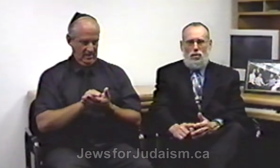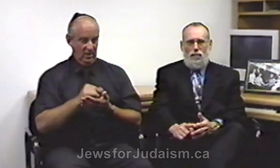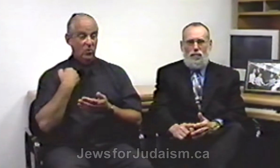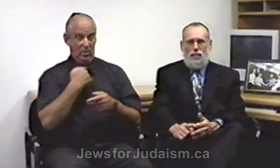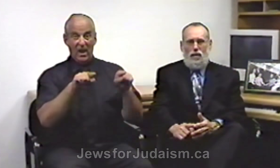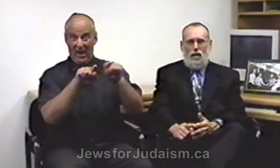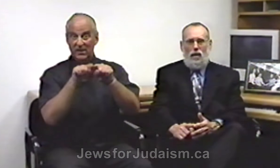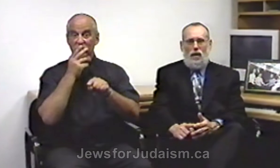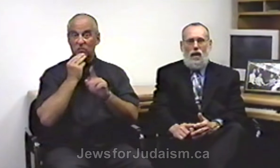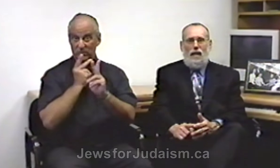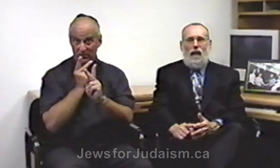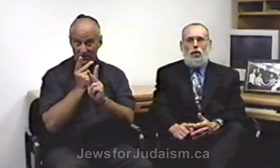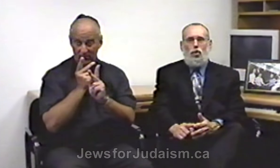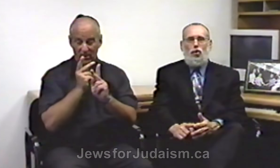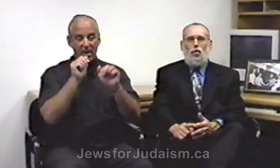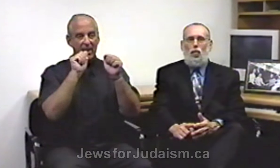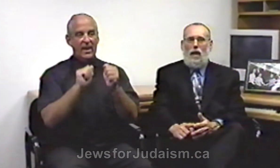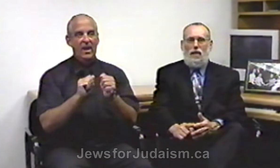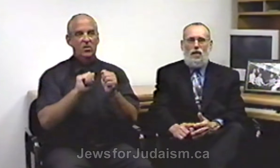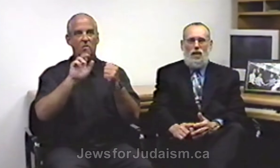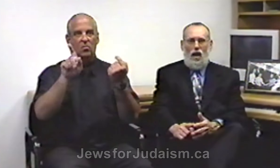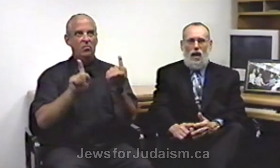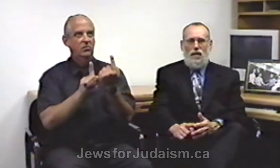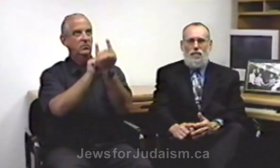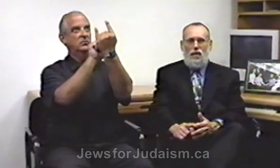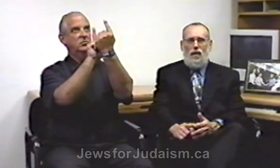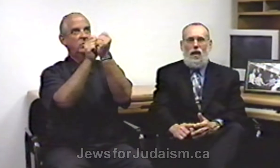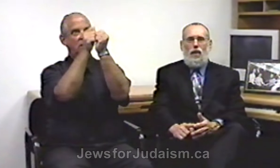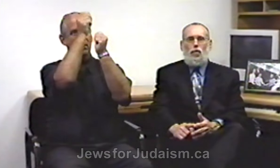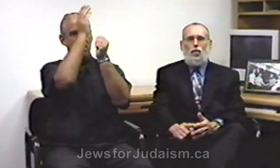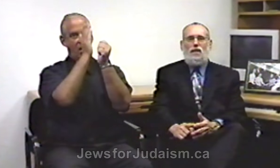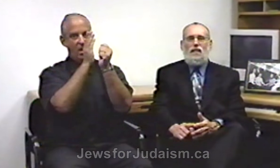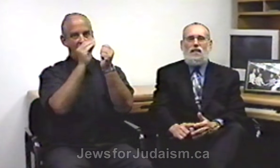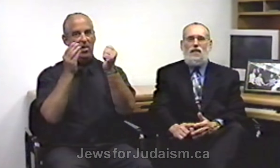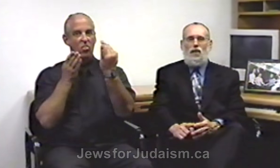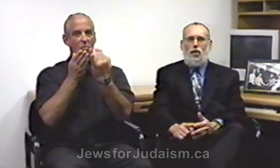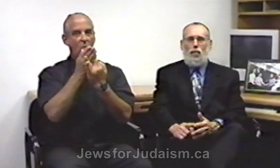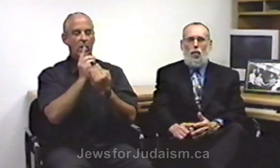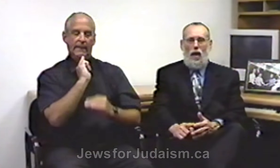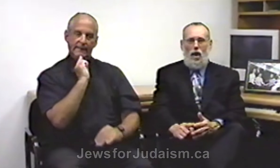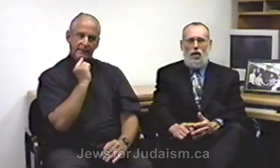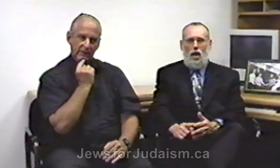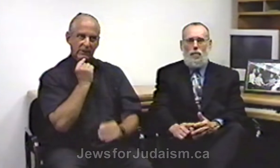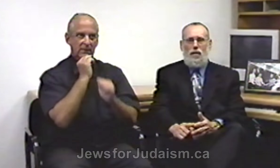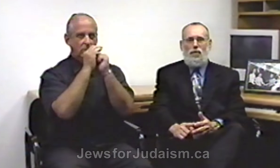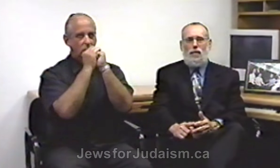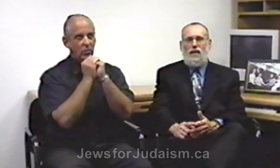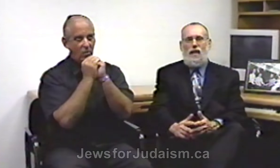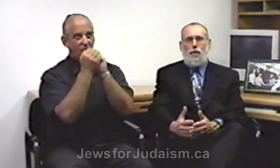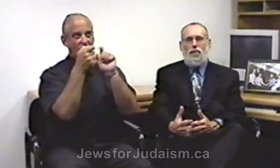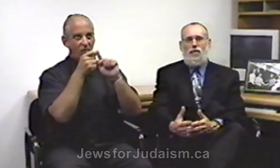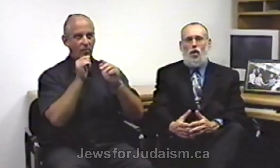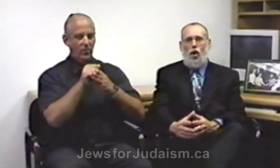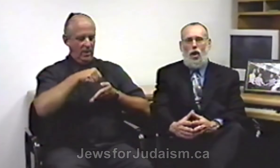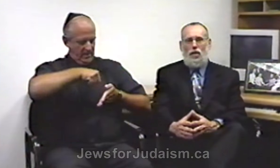can turn directly to God, and through sincere prayer coming from the depth of our heart,